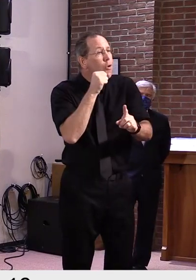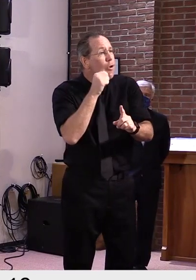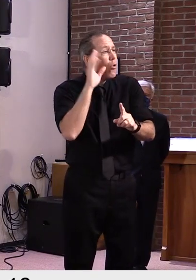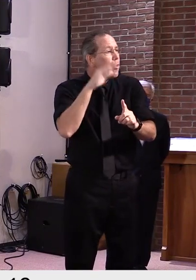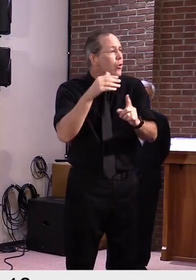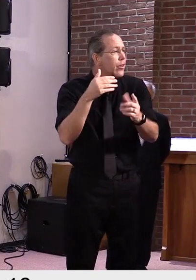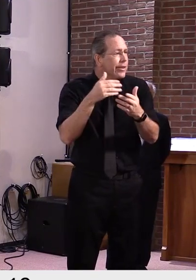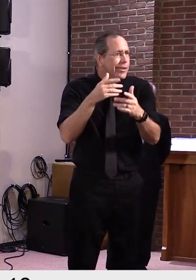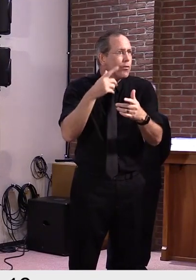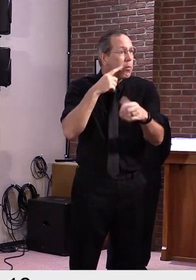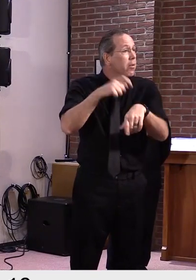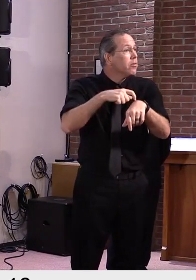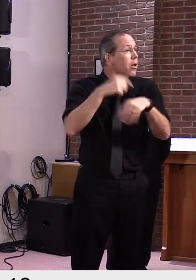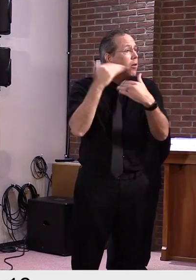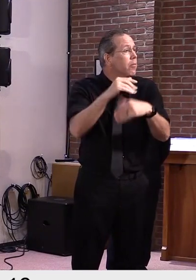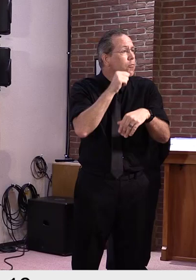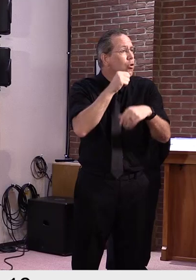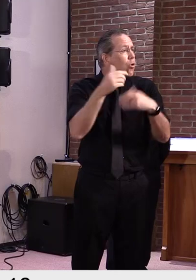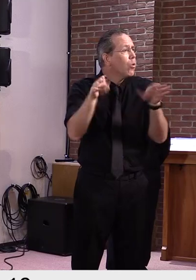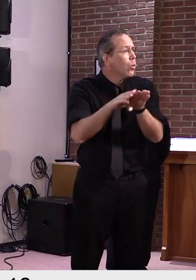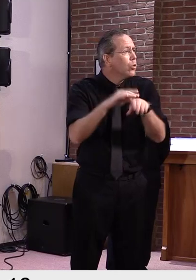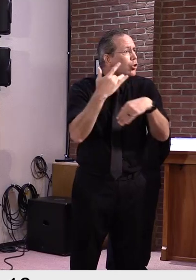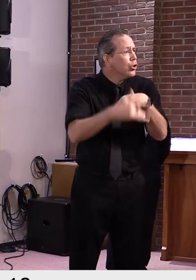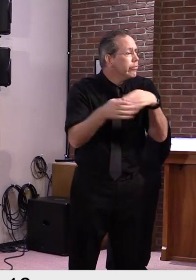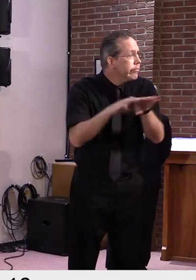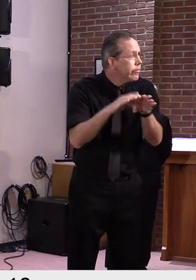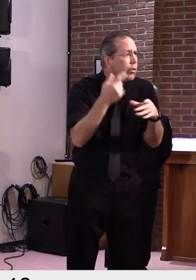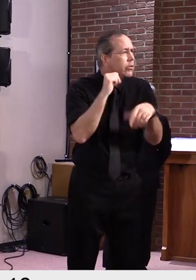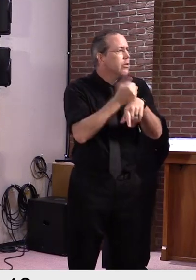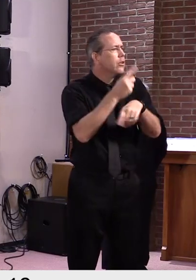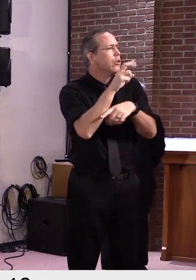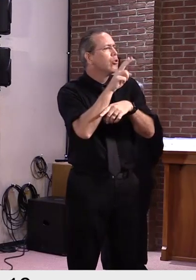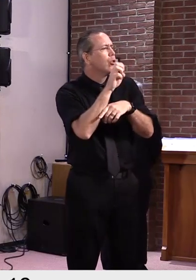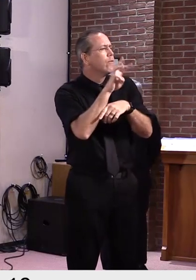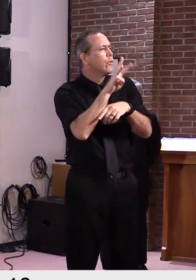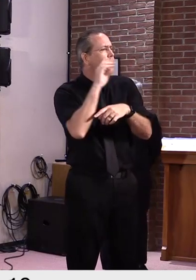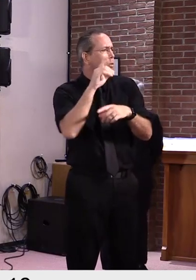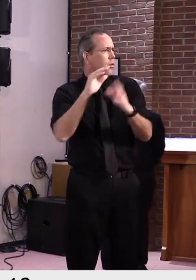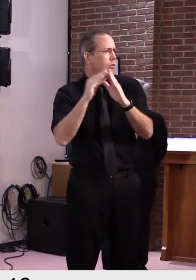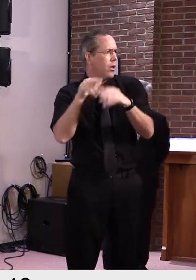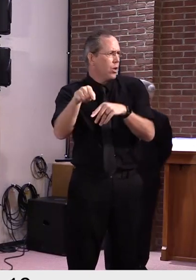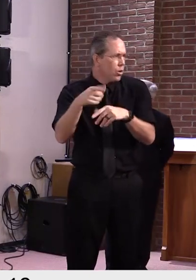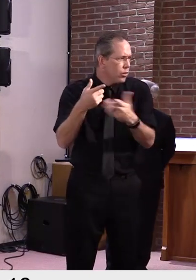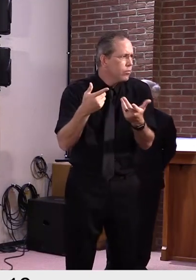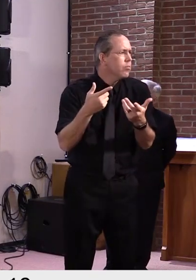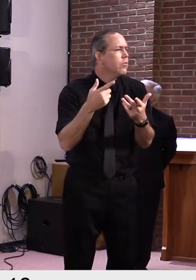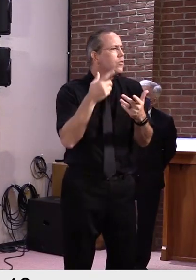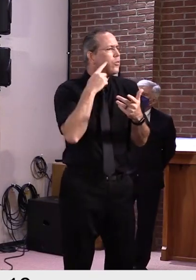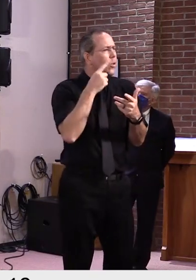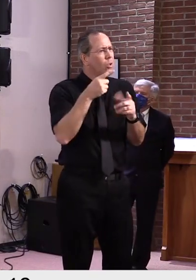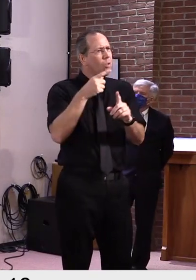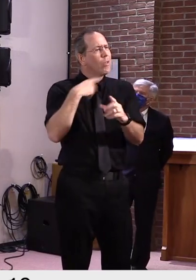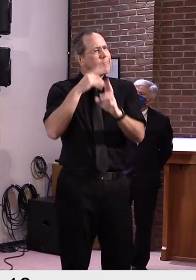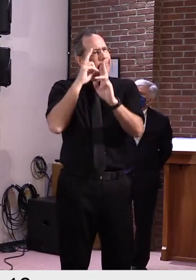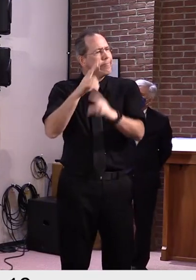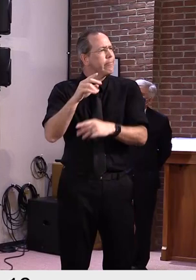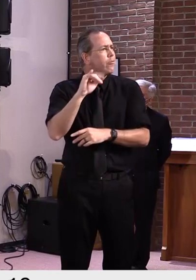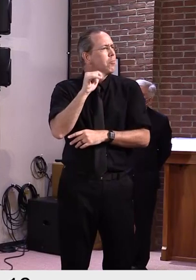of mitigating the spread within the community. I might ask Dr. Levine. He worked with the